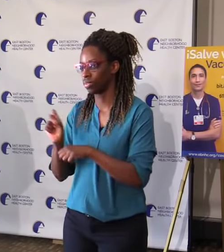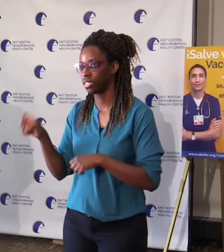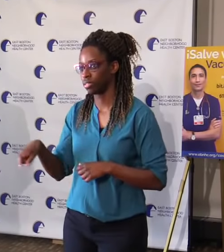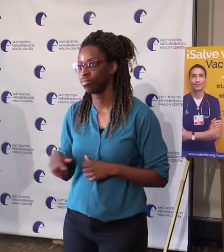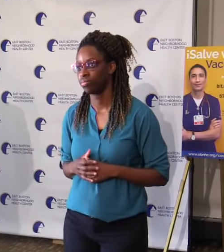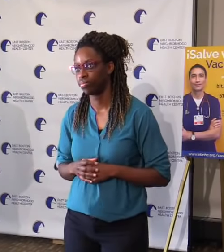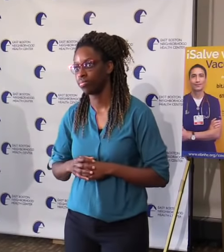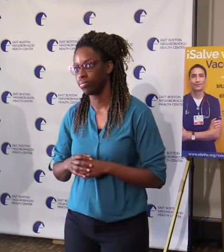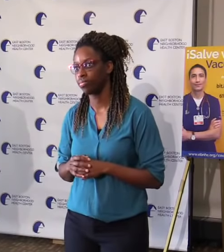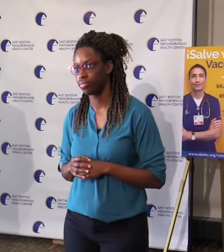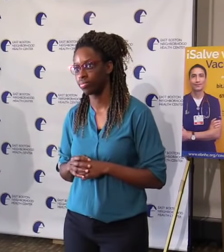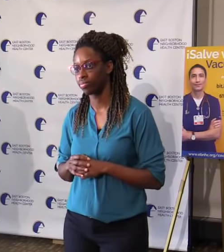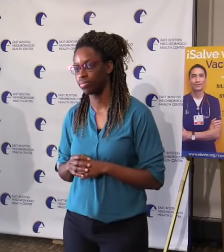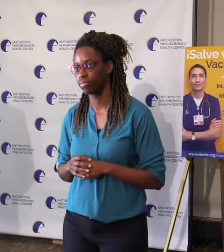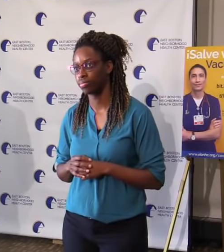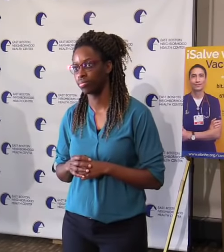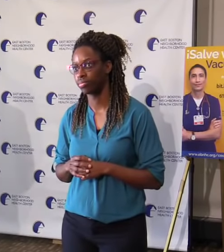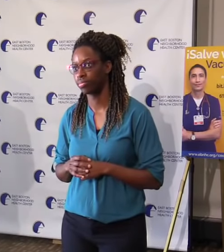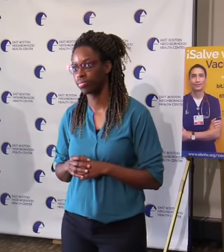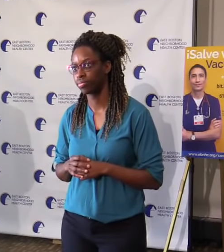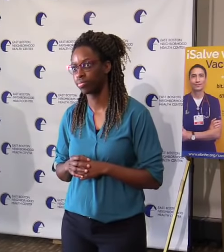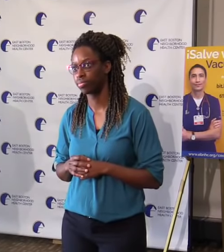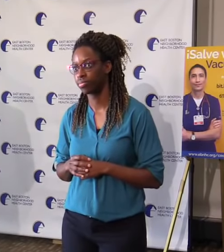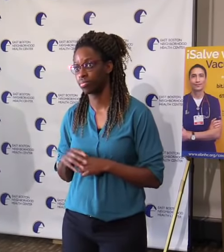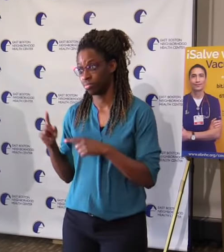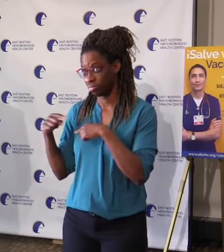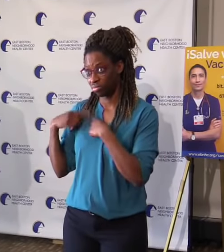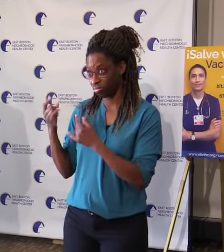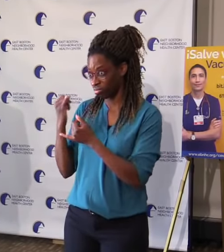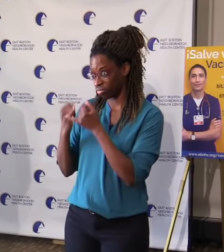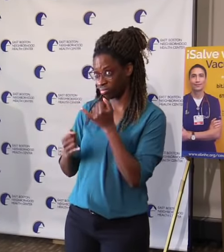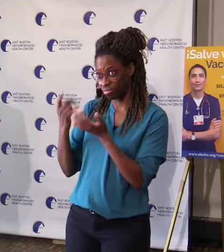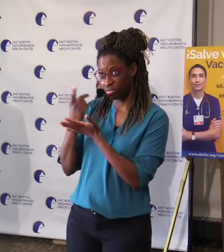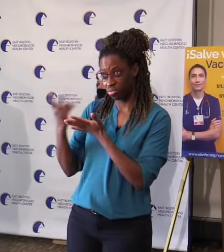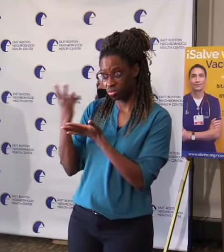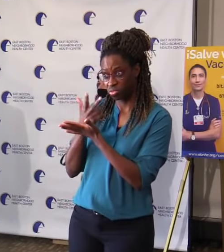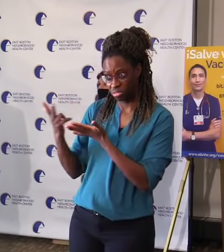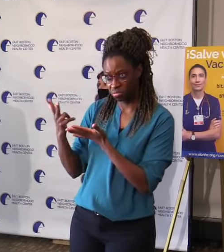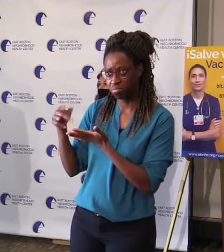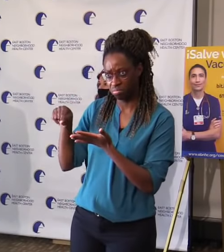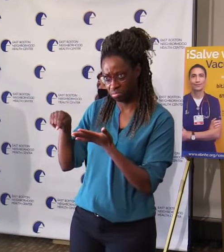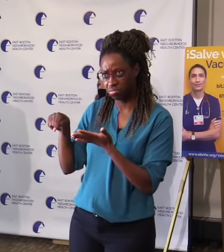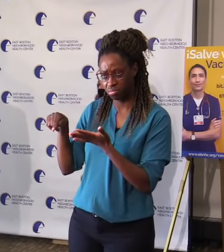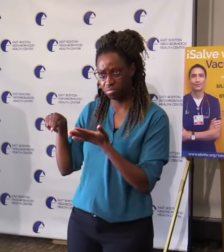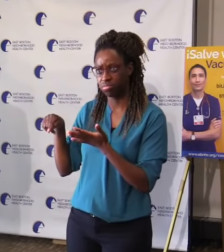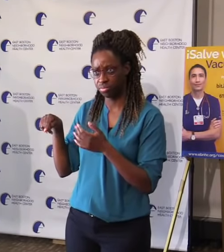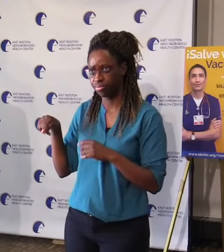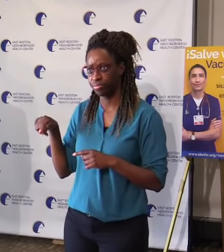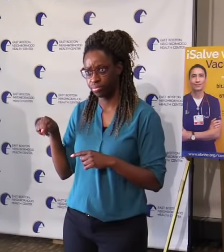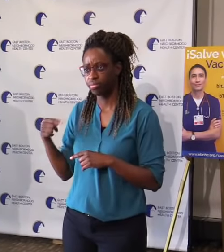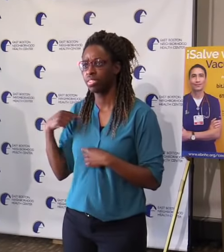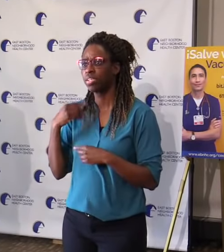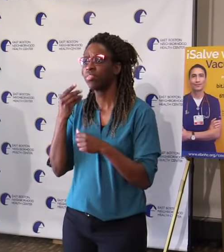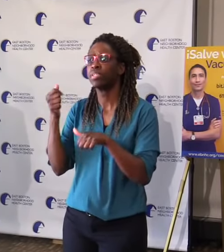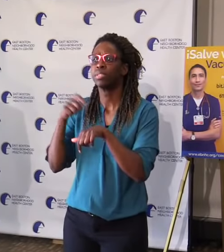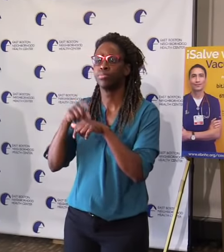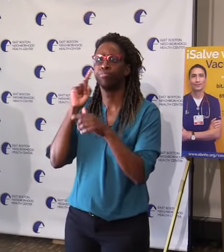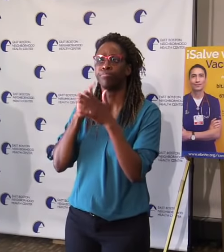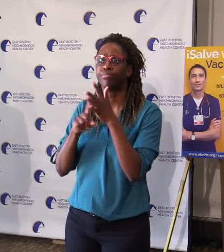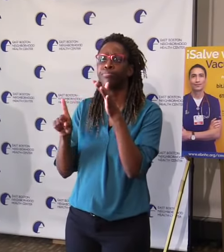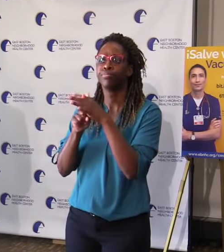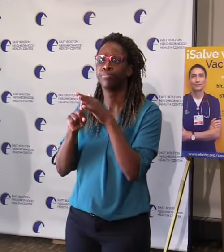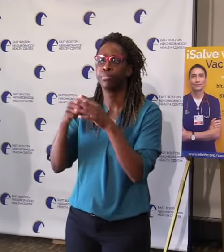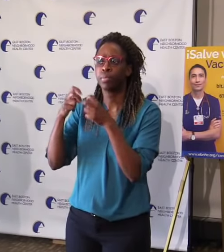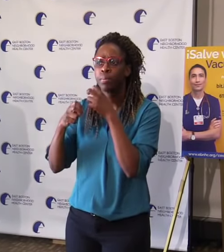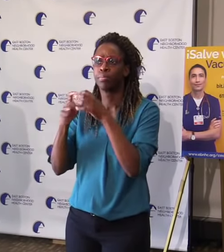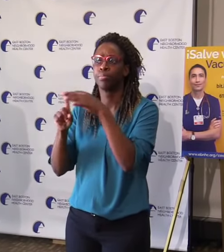of the past few weeks, and I understand this because, you know, we have a limited amount of supply